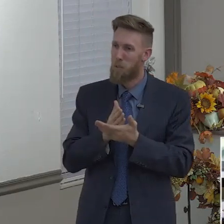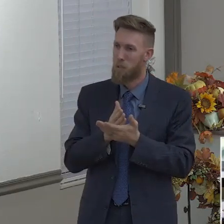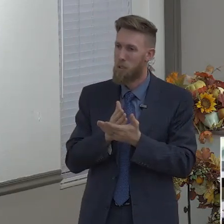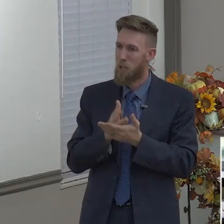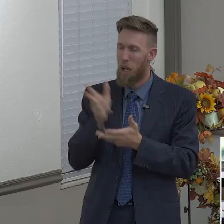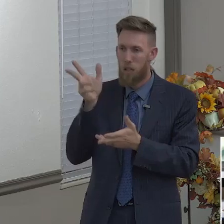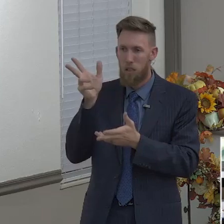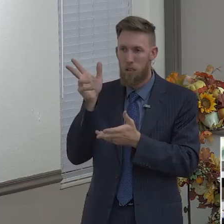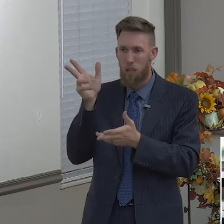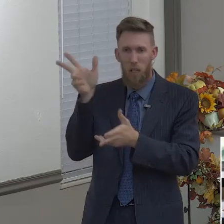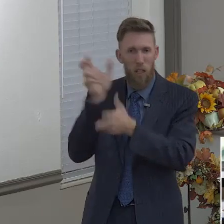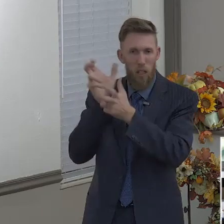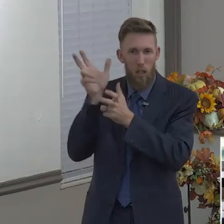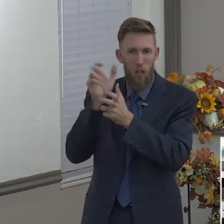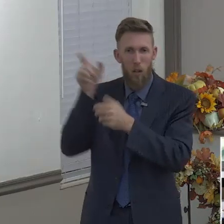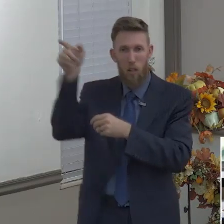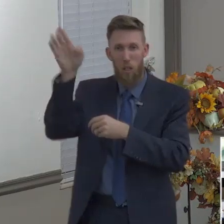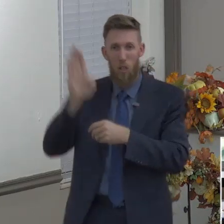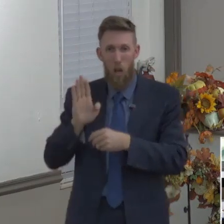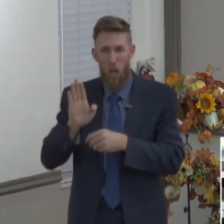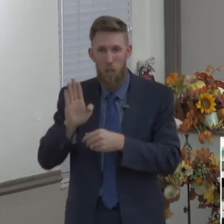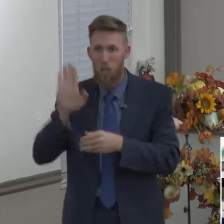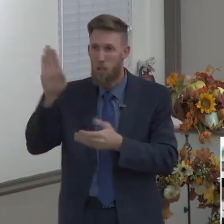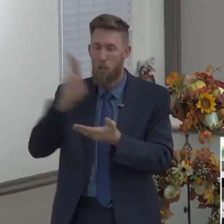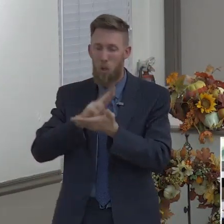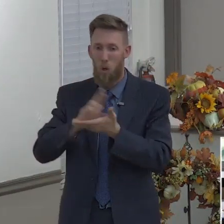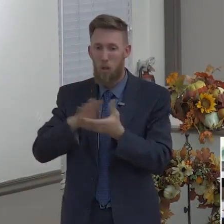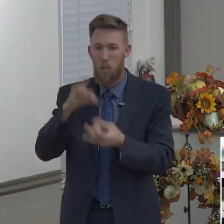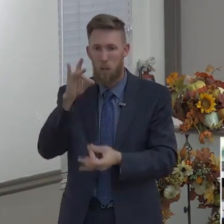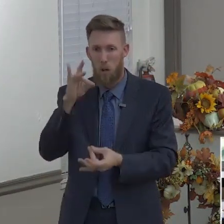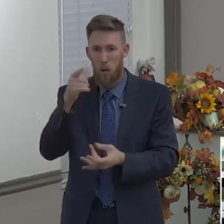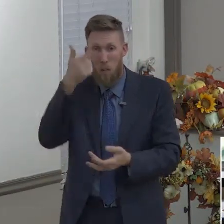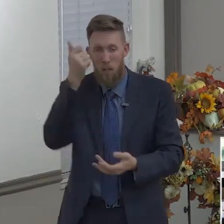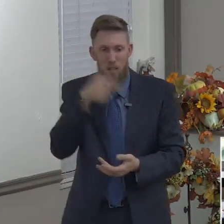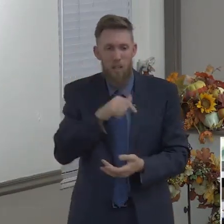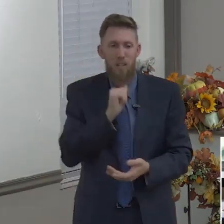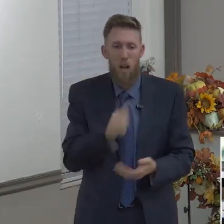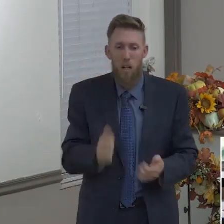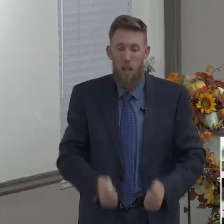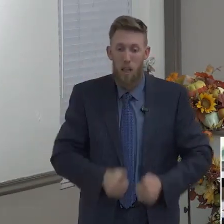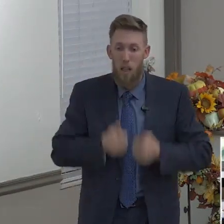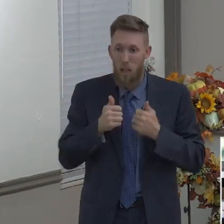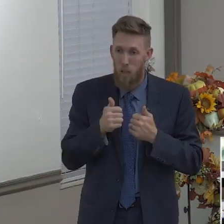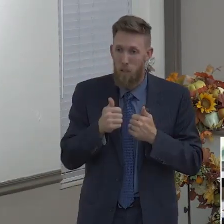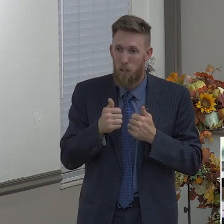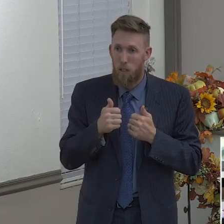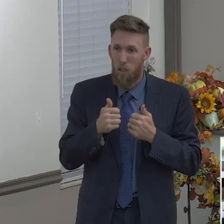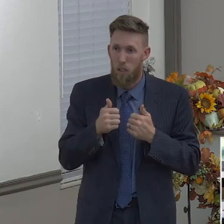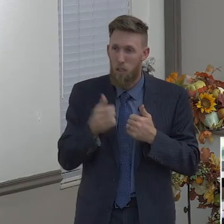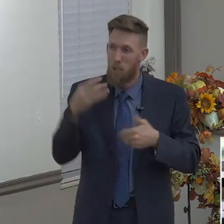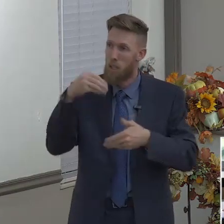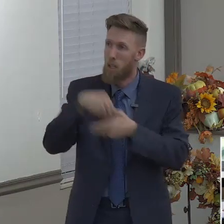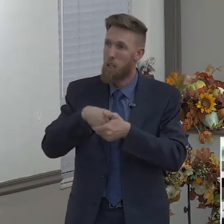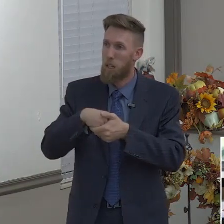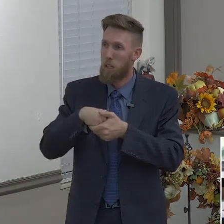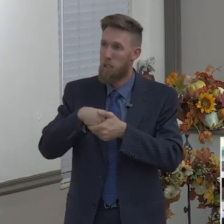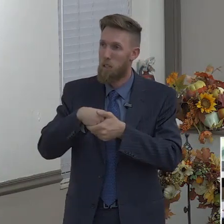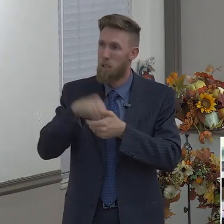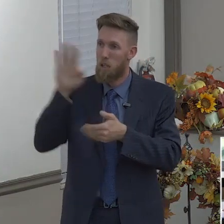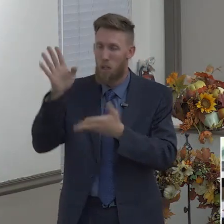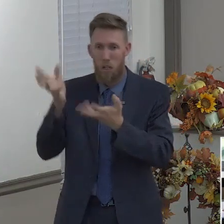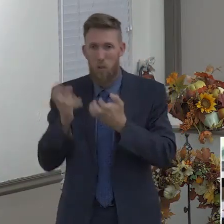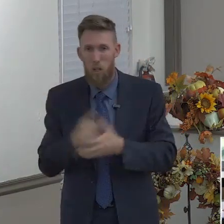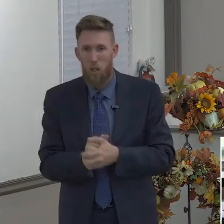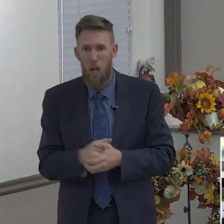to God. And I can tell you, Christian, when we live in a constant state of unrepentant sin, we break fellowship,